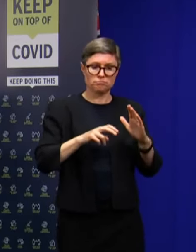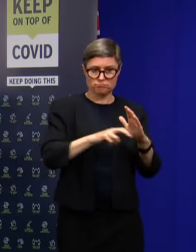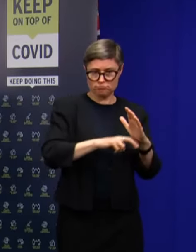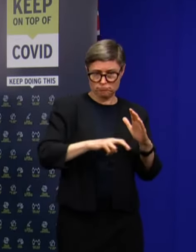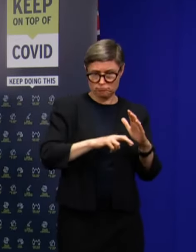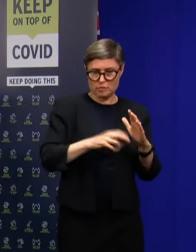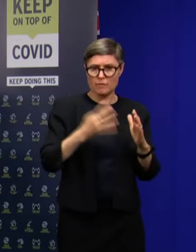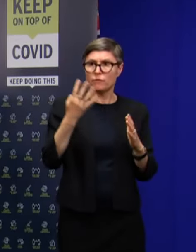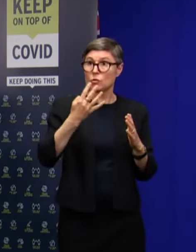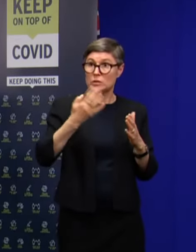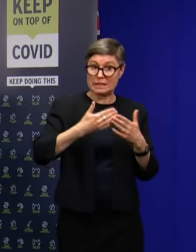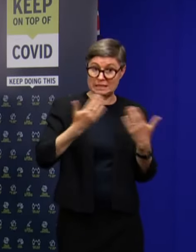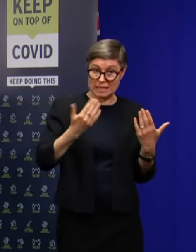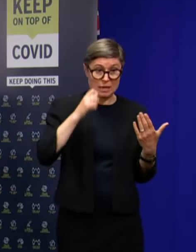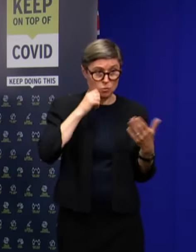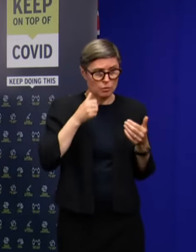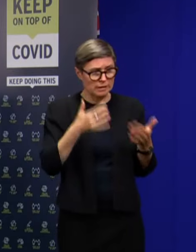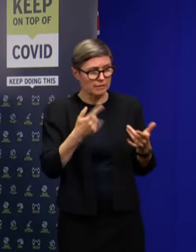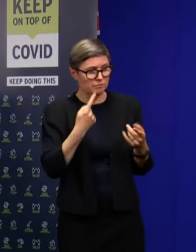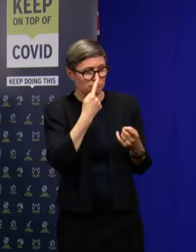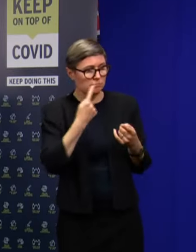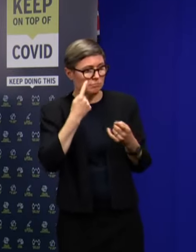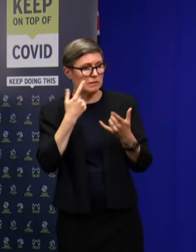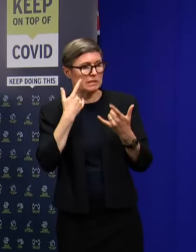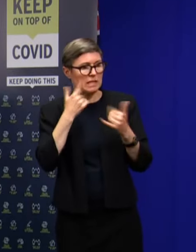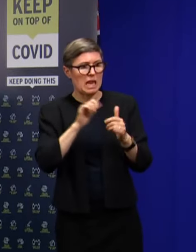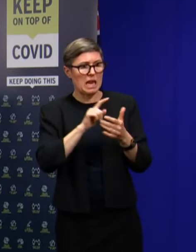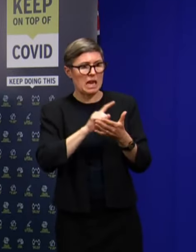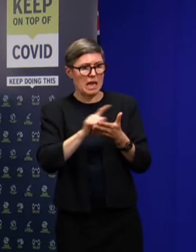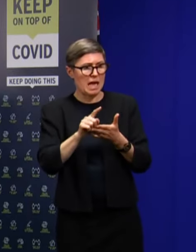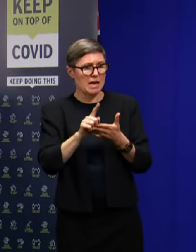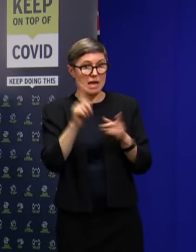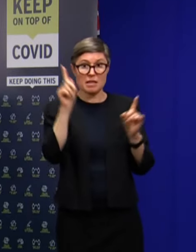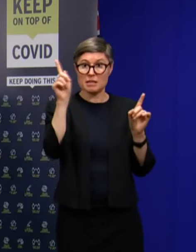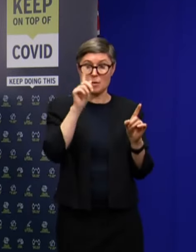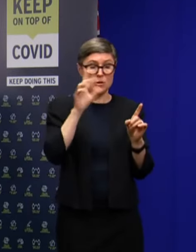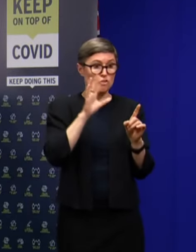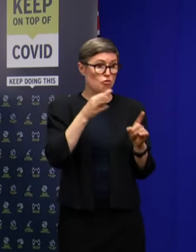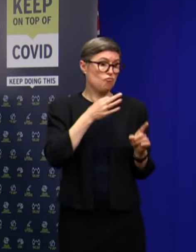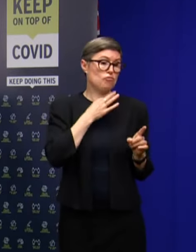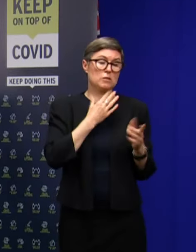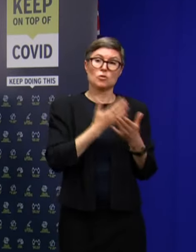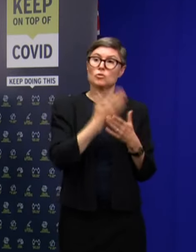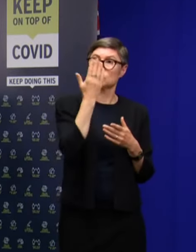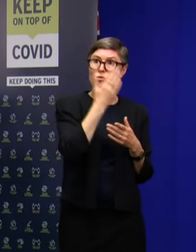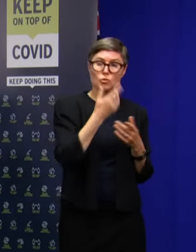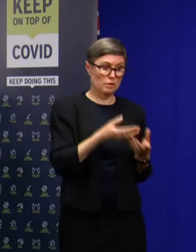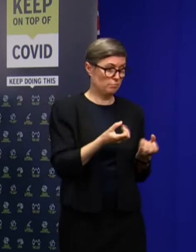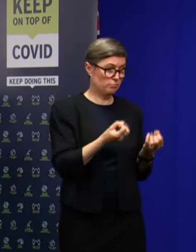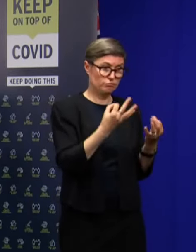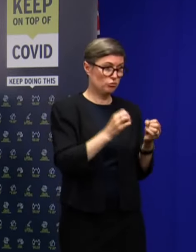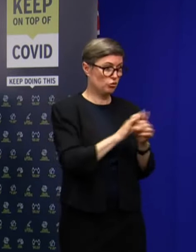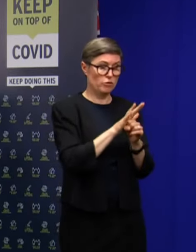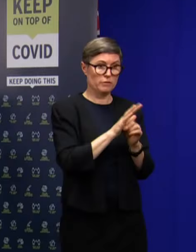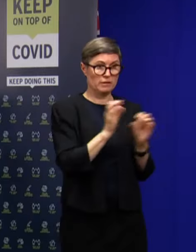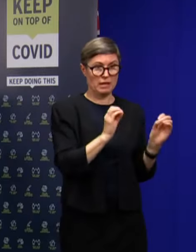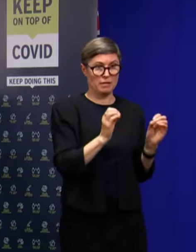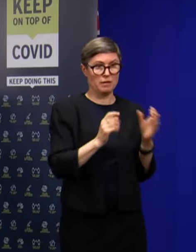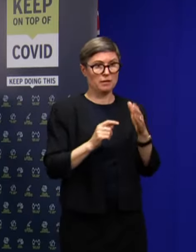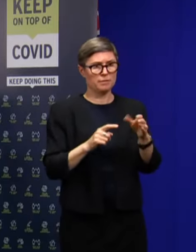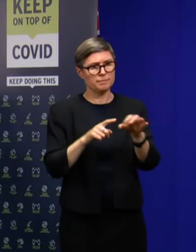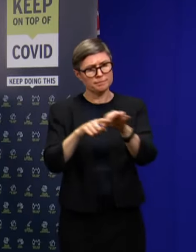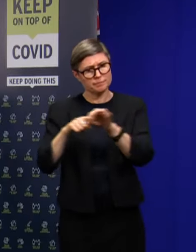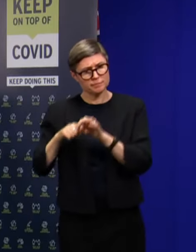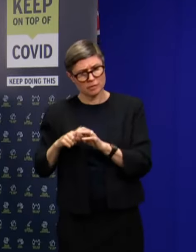for 14 days and they'll be retested as they leave. They pose no infectious risk at all at the school because they've tested negative already. The two students at Blackmans